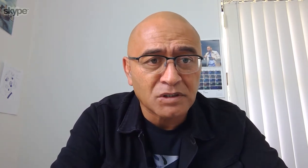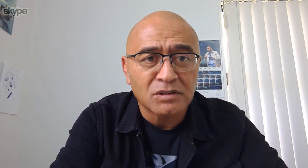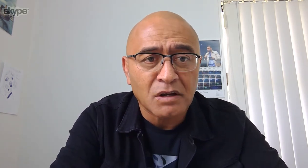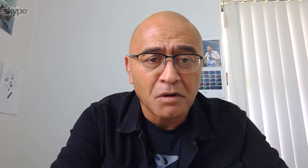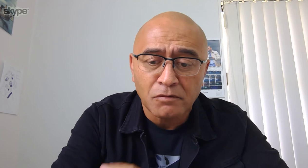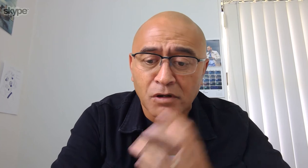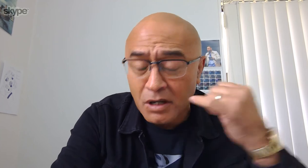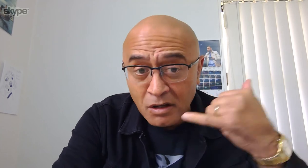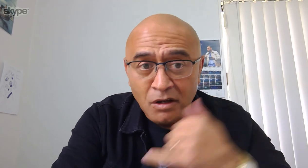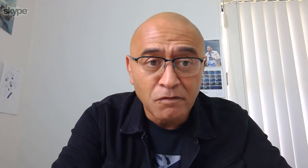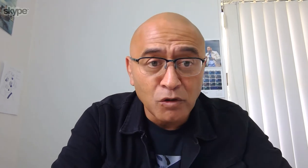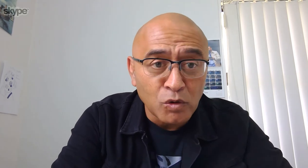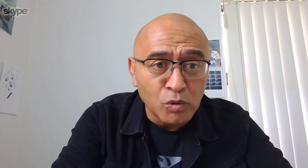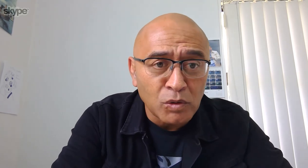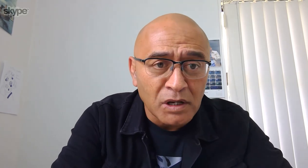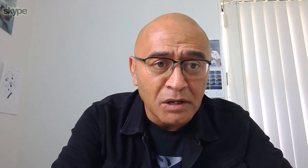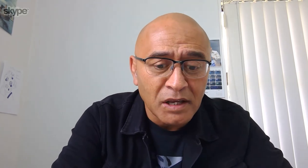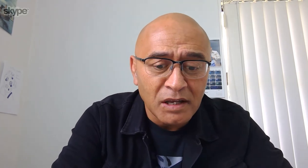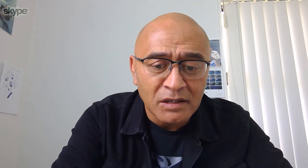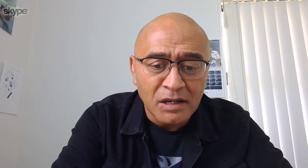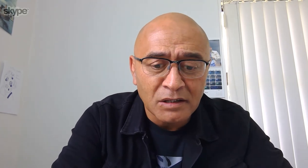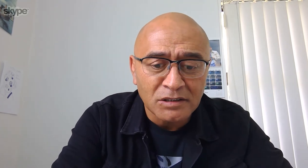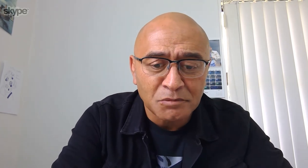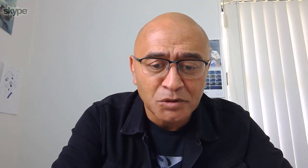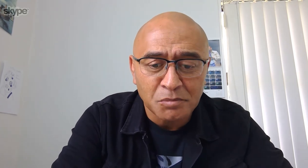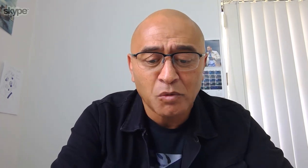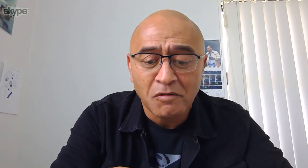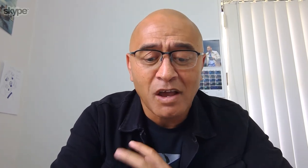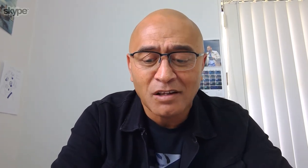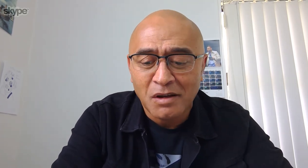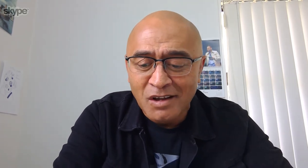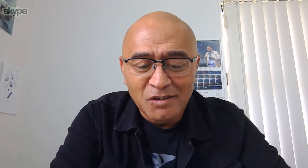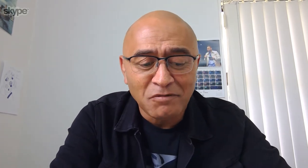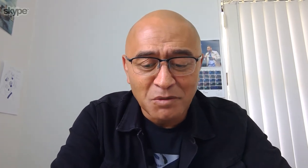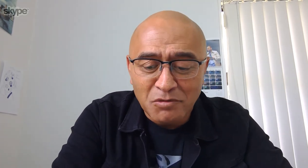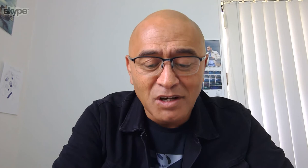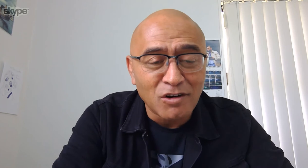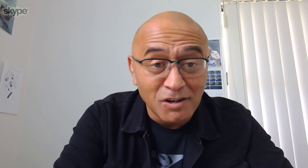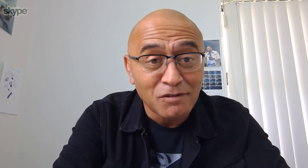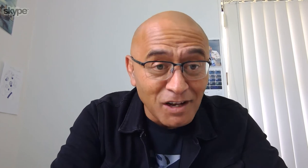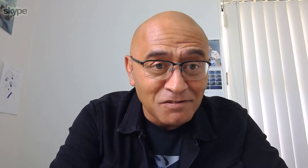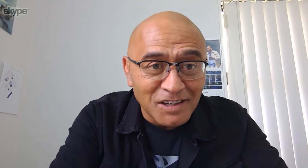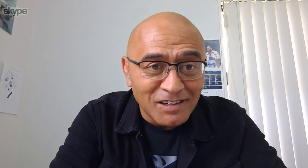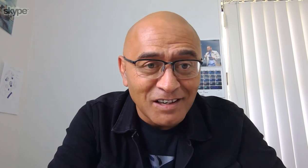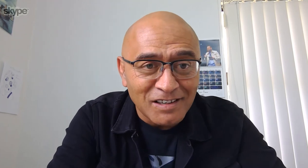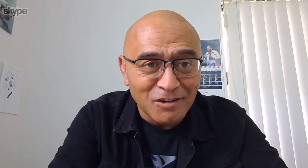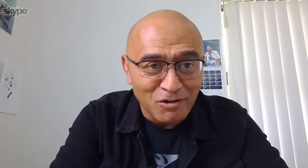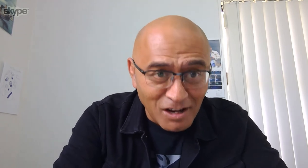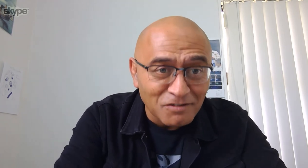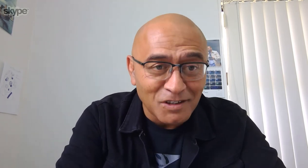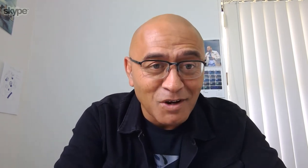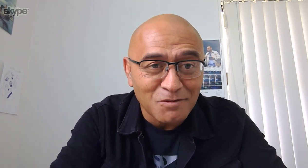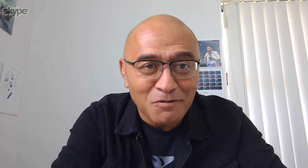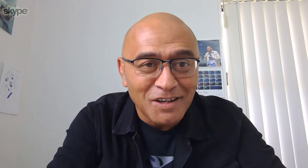services over a phone call and just – we're having to be really kind of innovative and